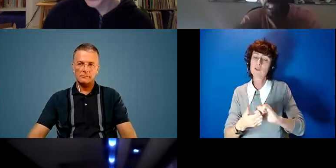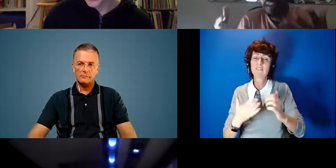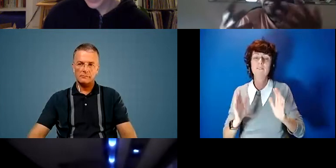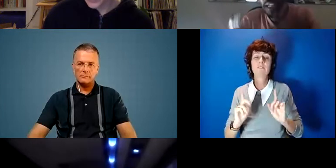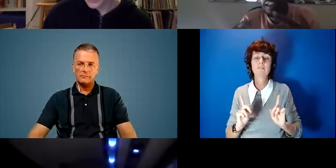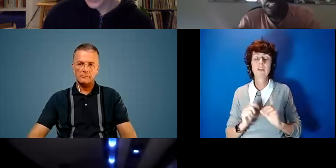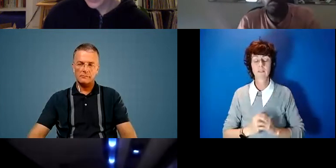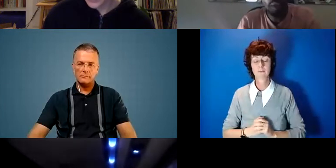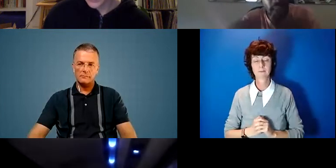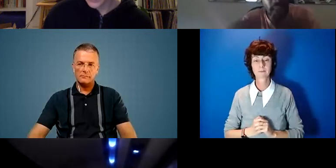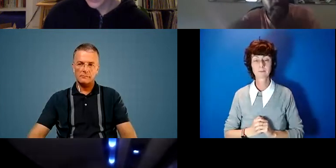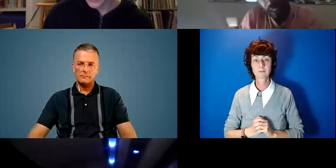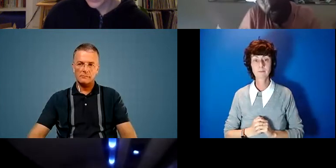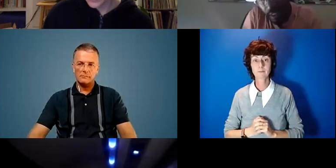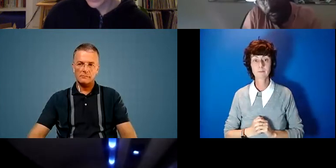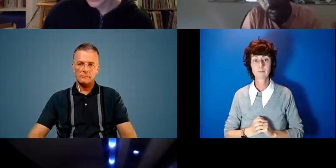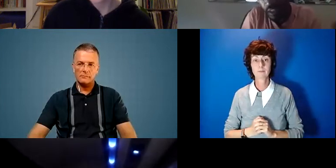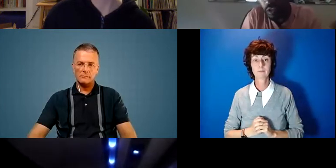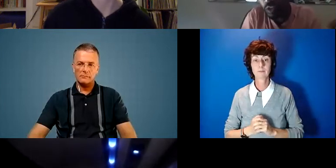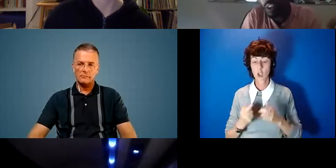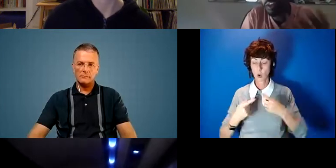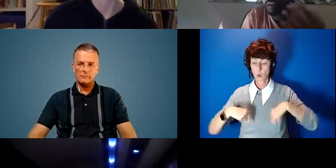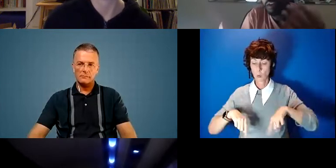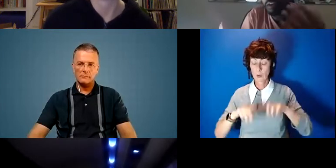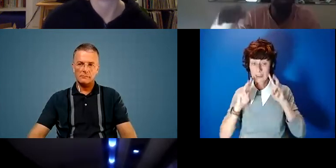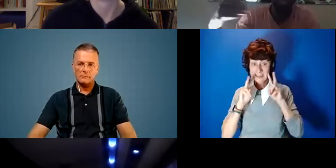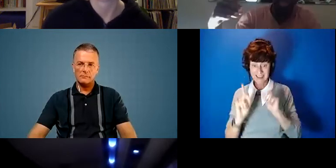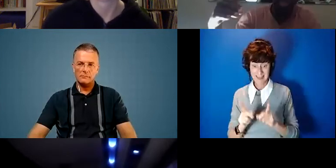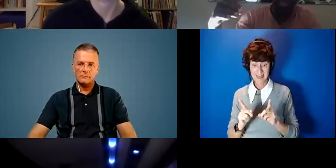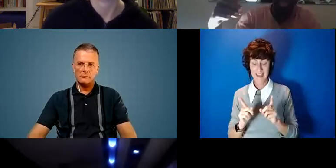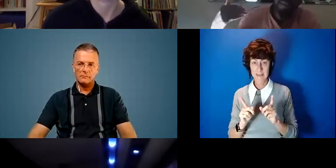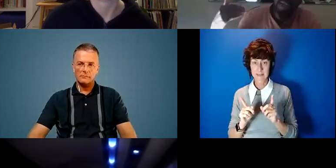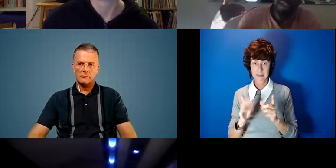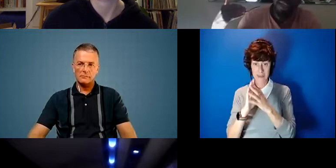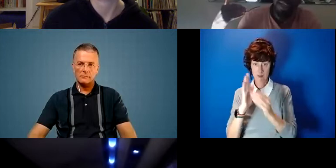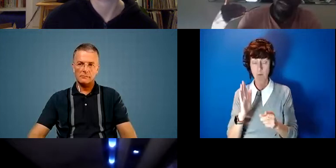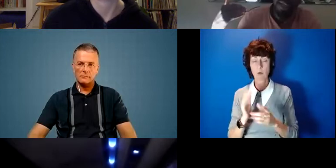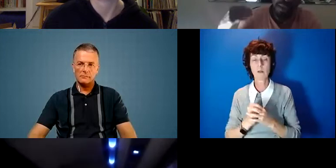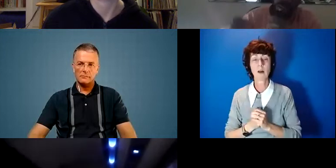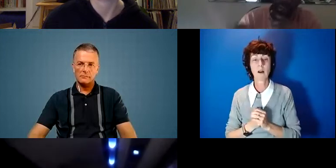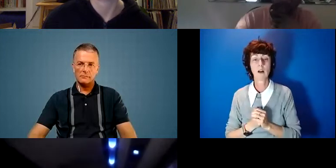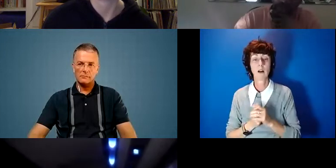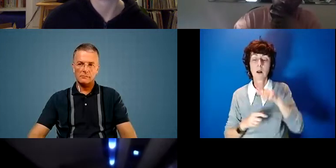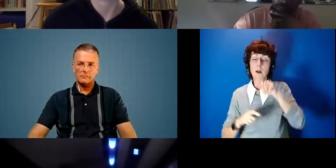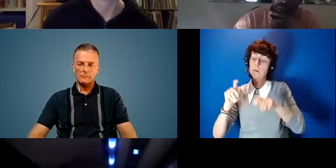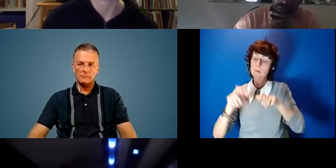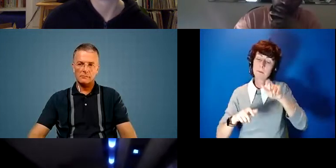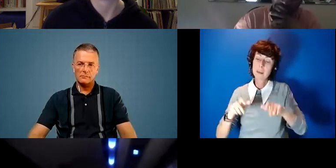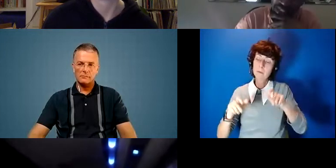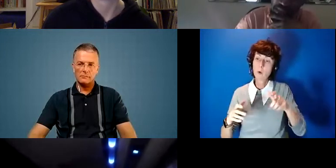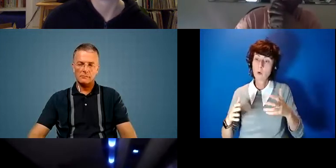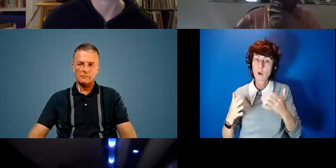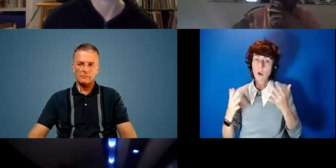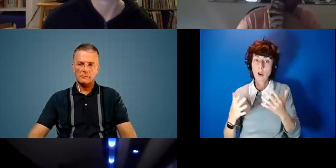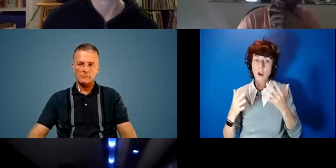And as, as, as, can see, at least in this context, the people who are under the the the the the